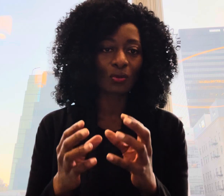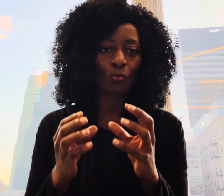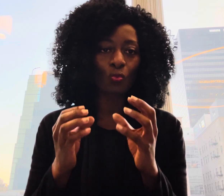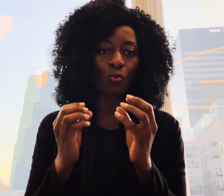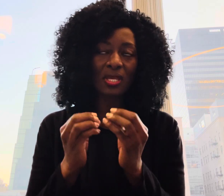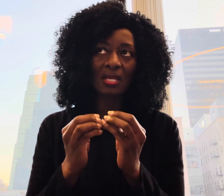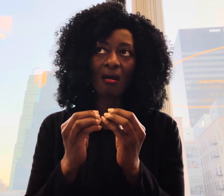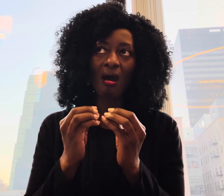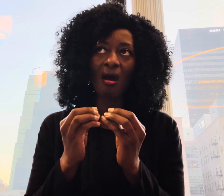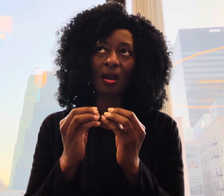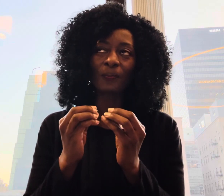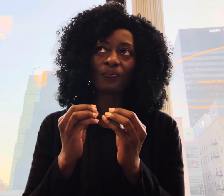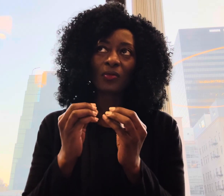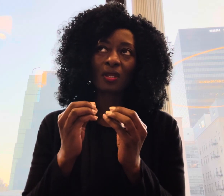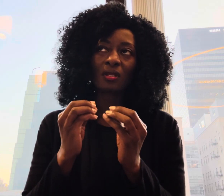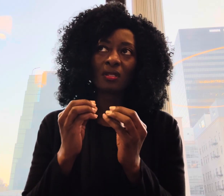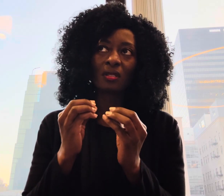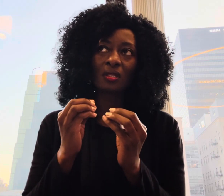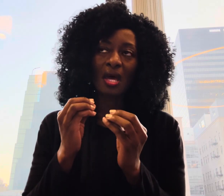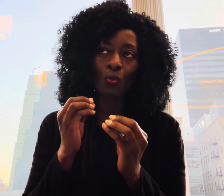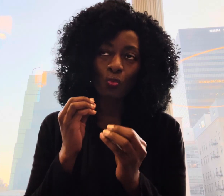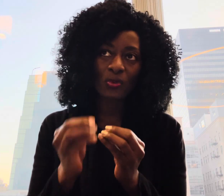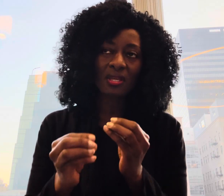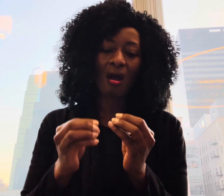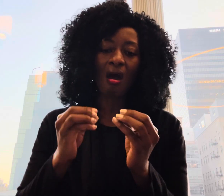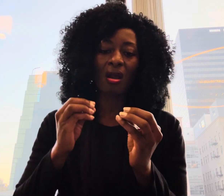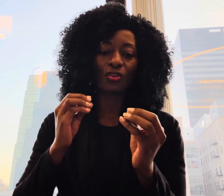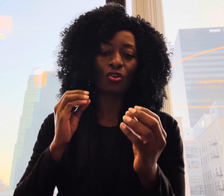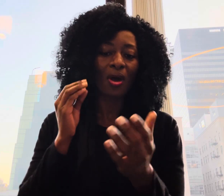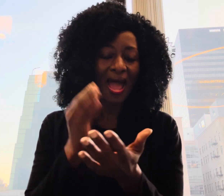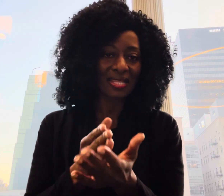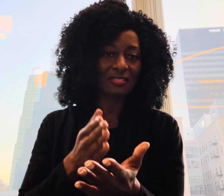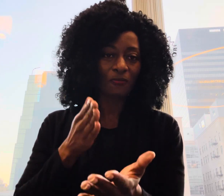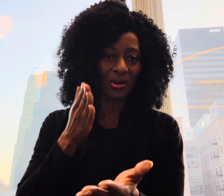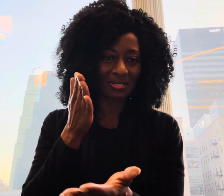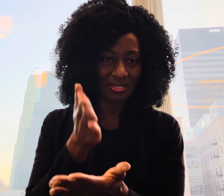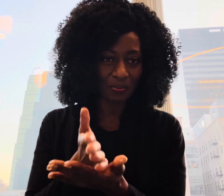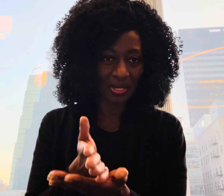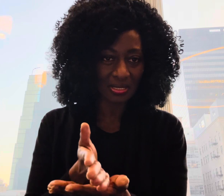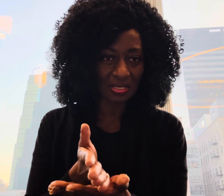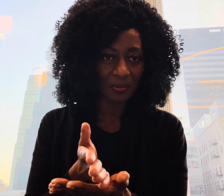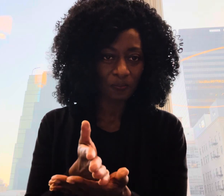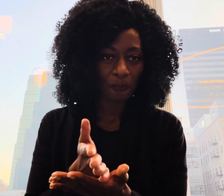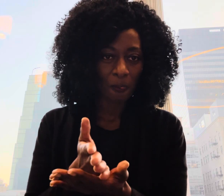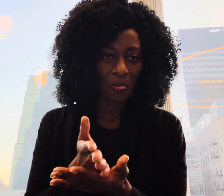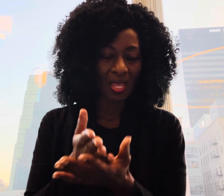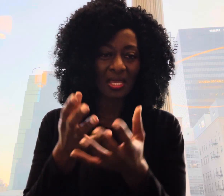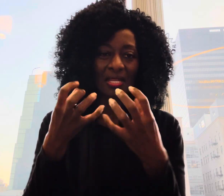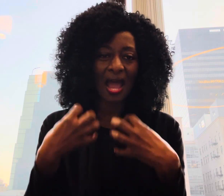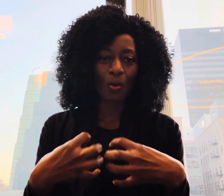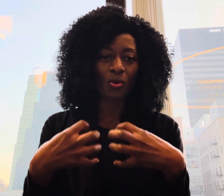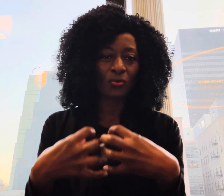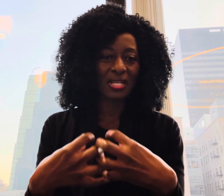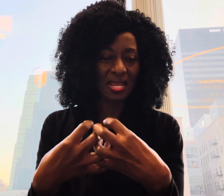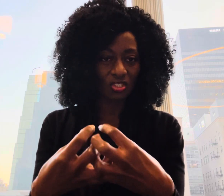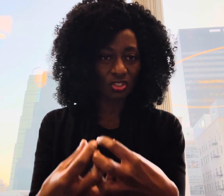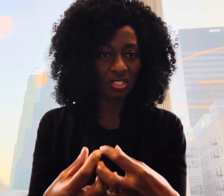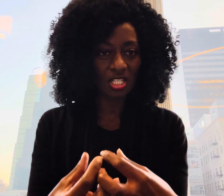we are that we are you know active participants in our relationships